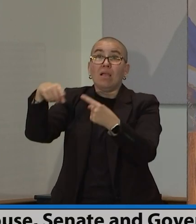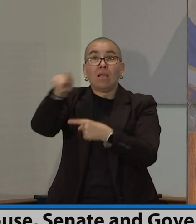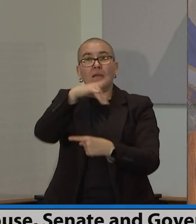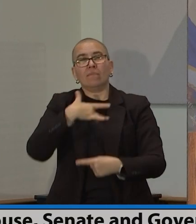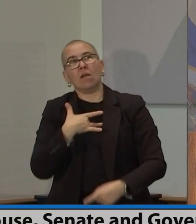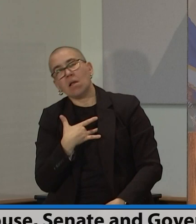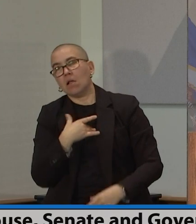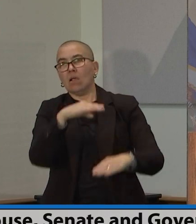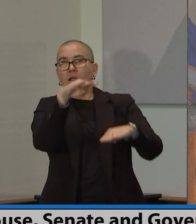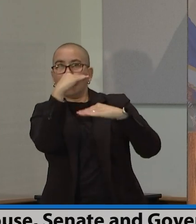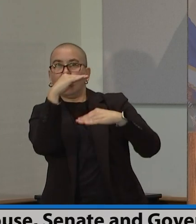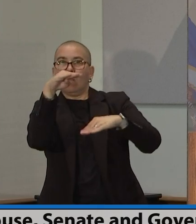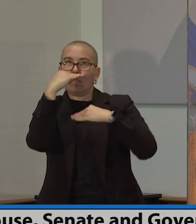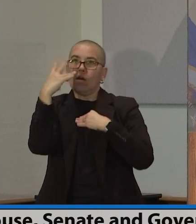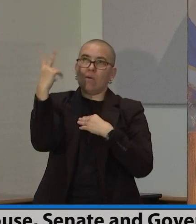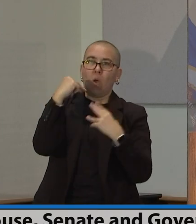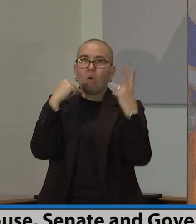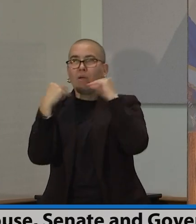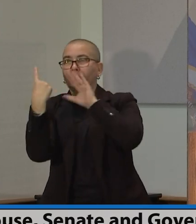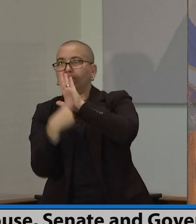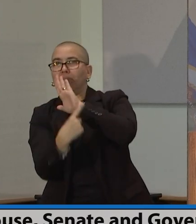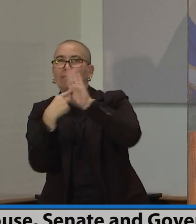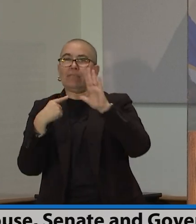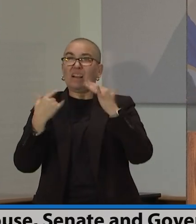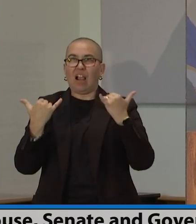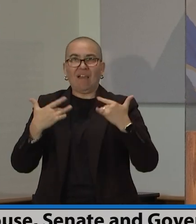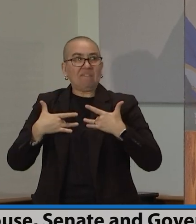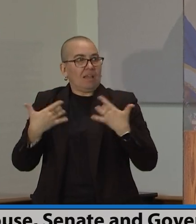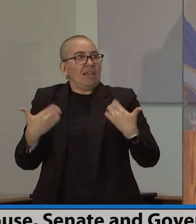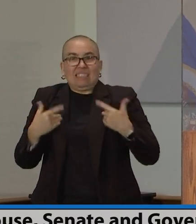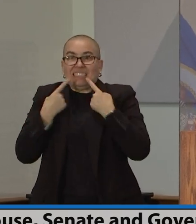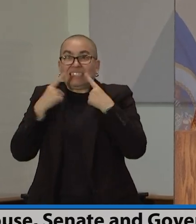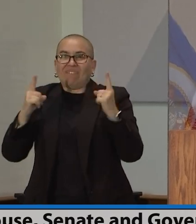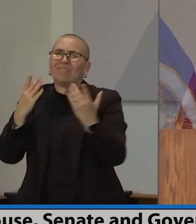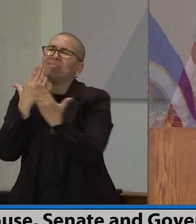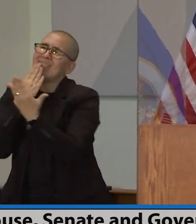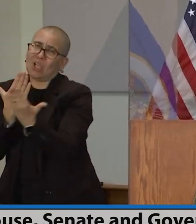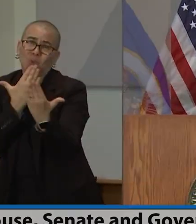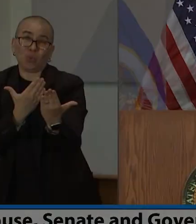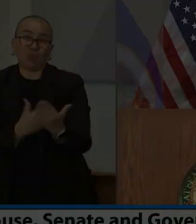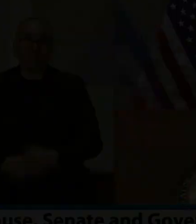we can do, and we will finish them. So thank you all. Thanks, folks.